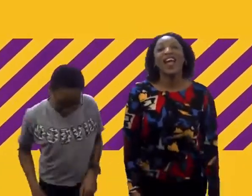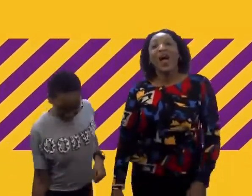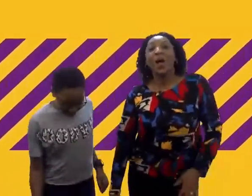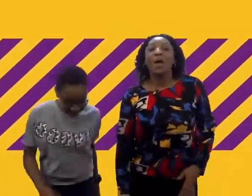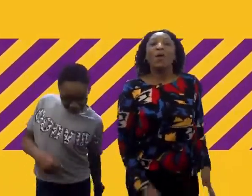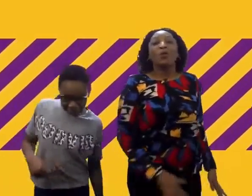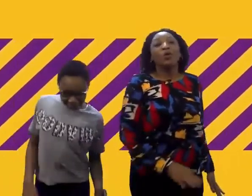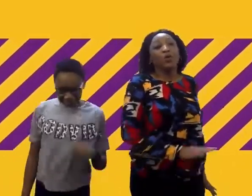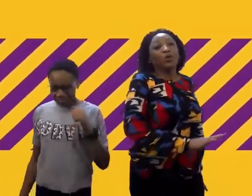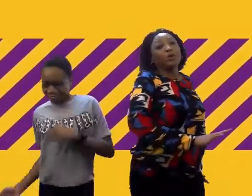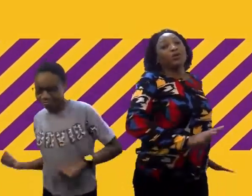It's in!